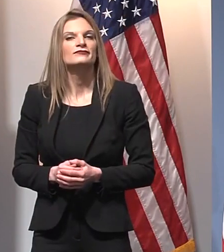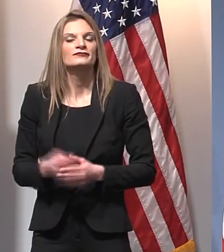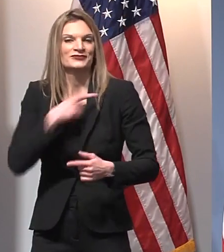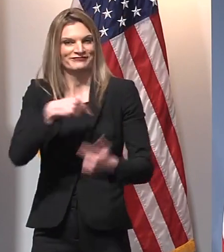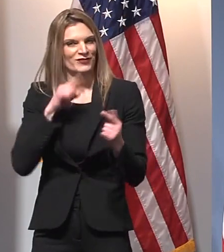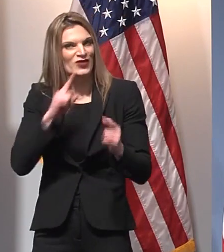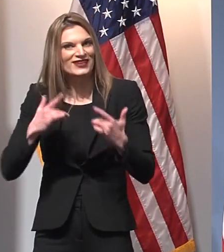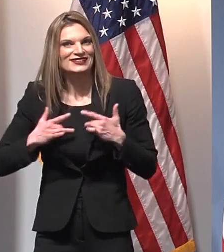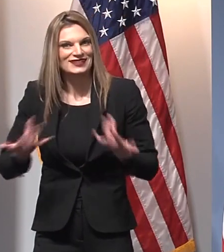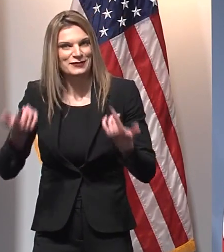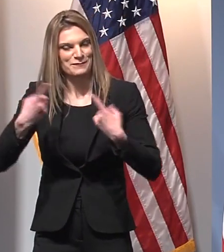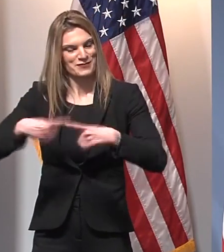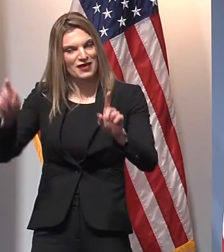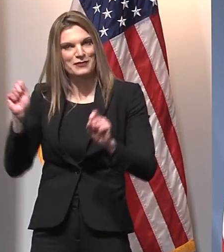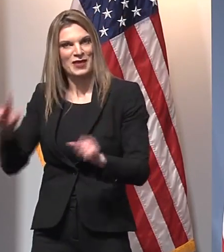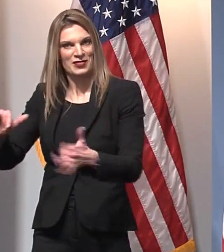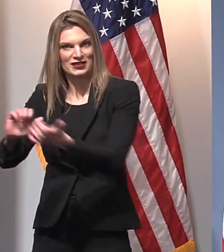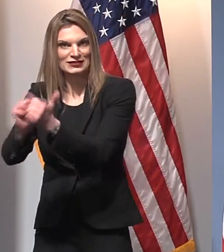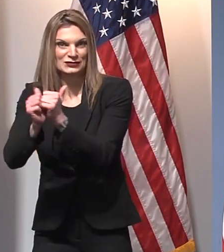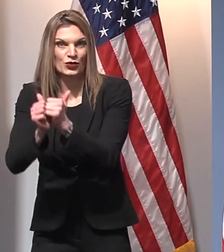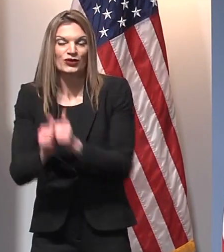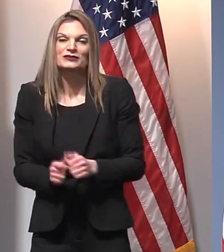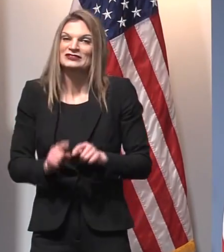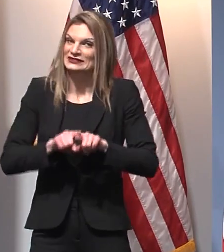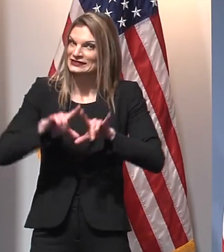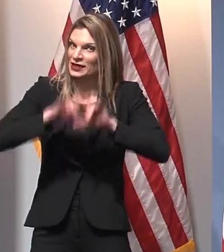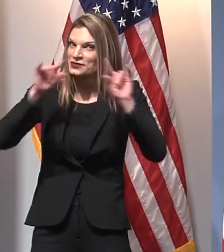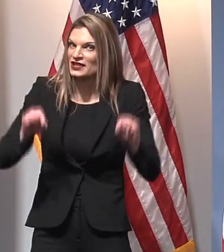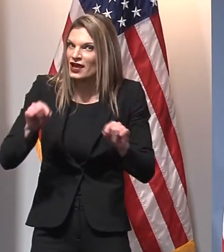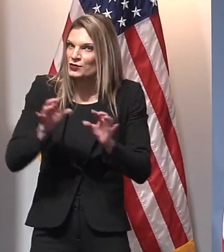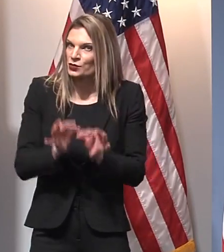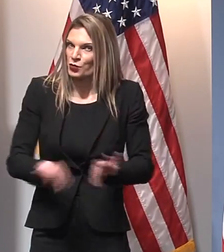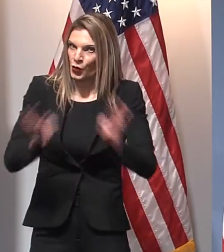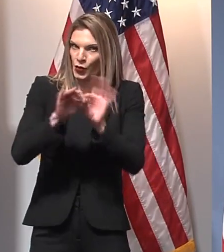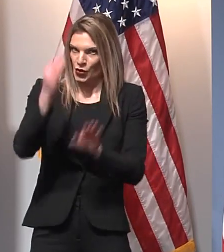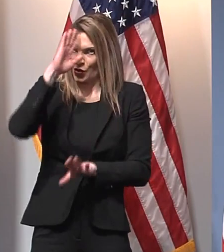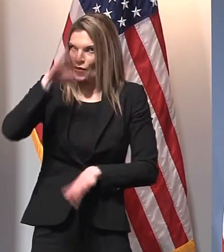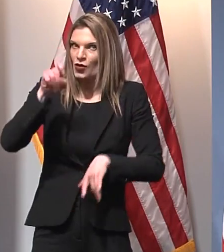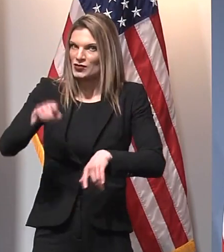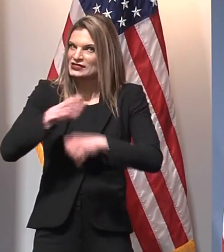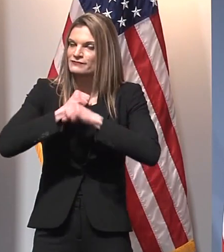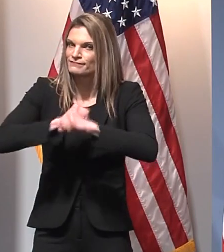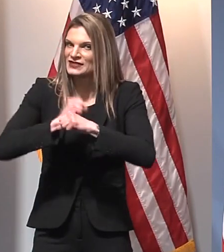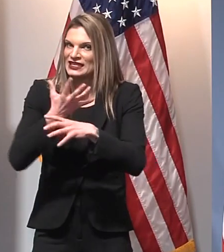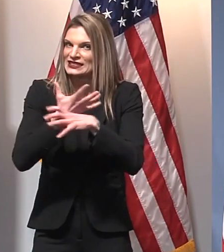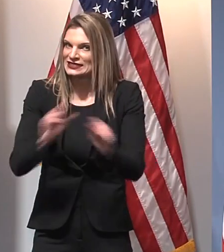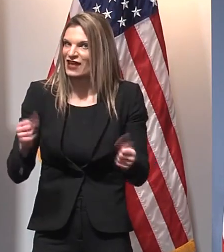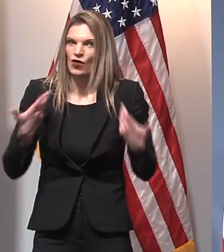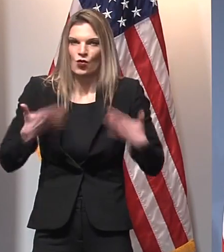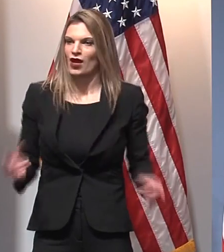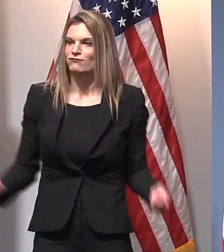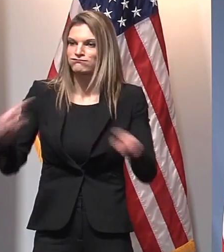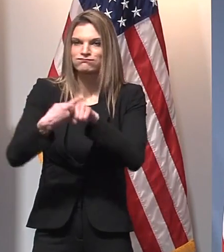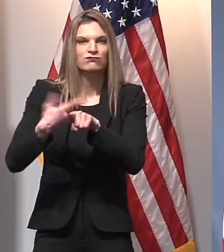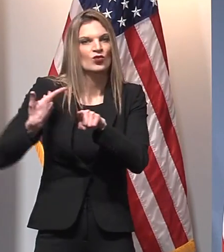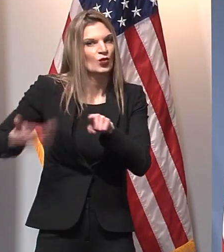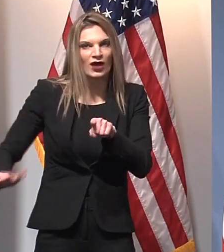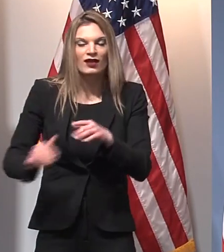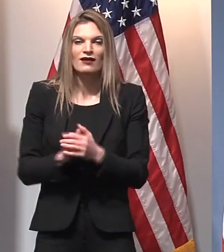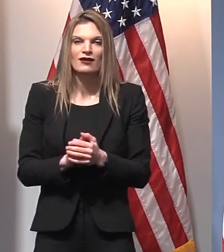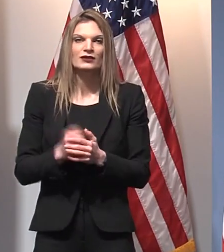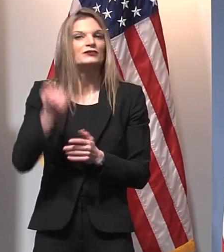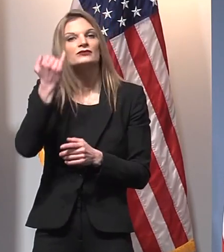parents, and even officiants, we need to work together to make this successful. It will take all of us sticking to the new rules